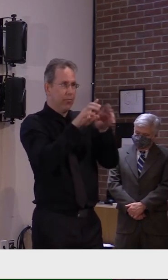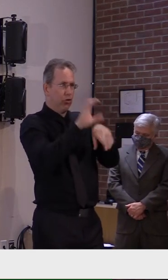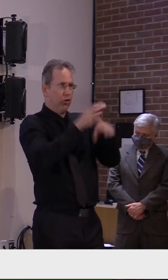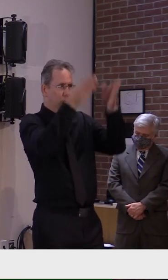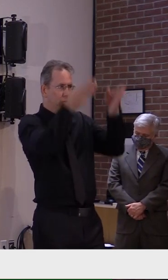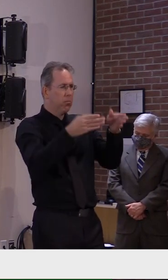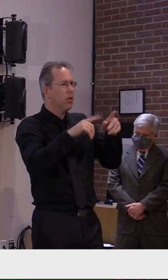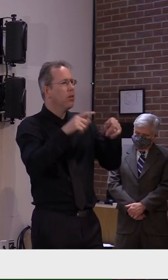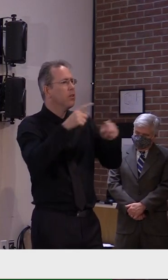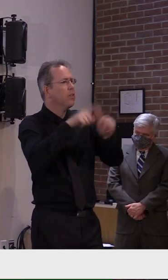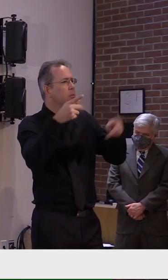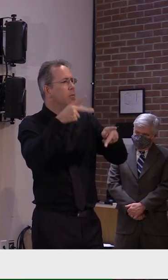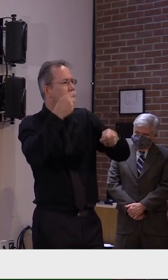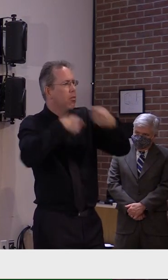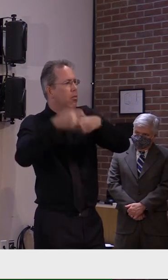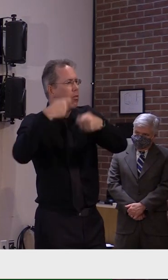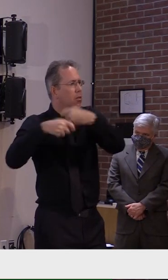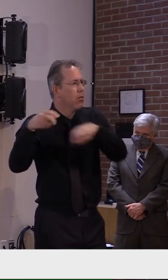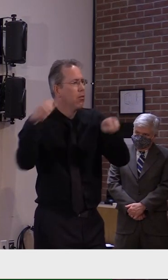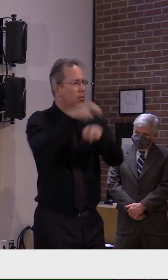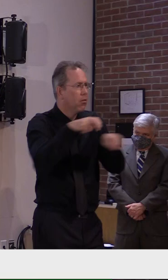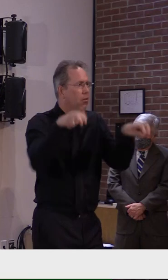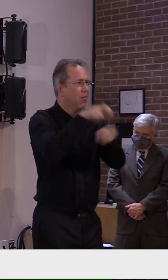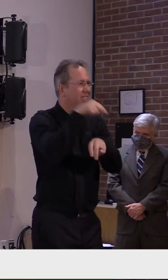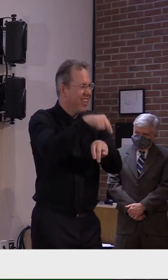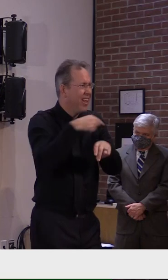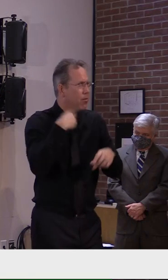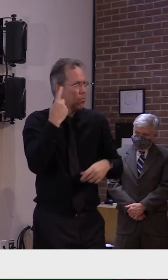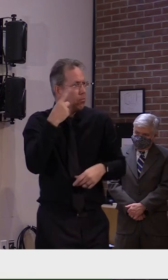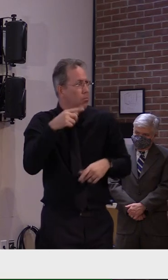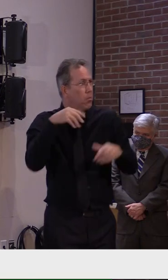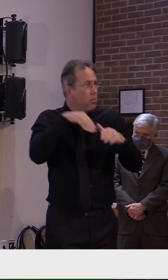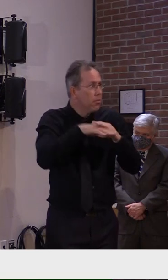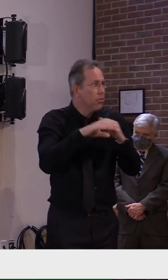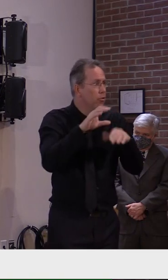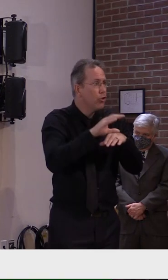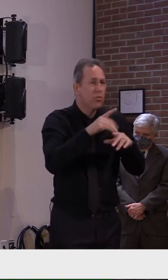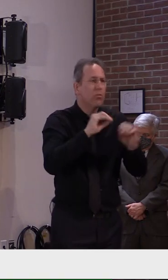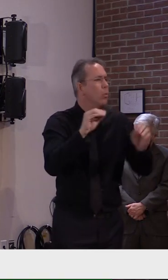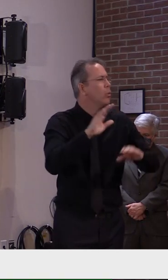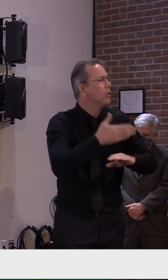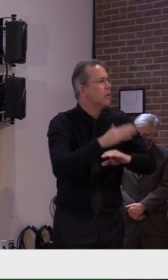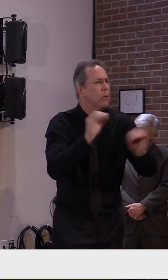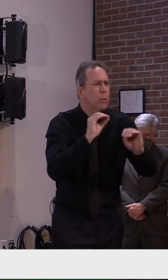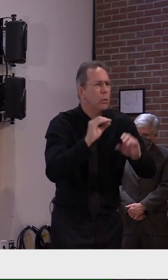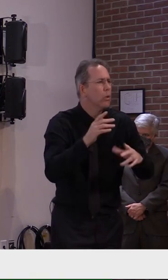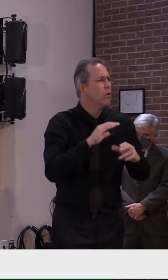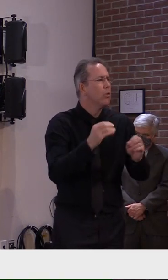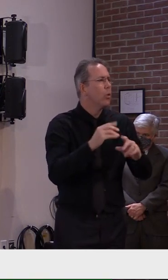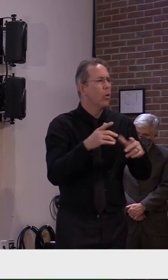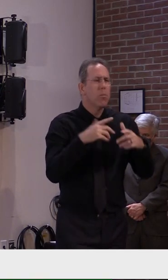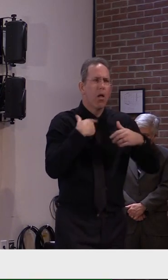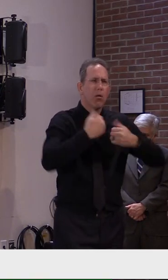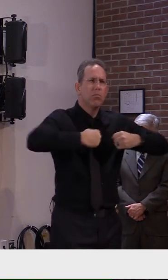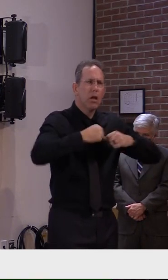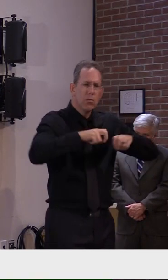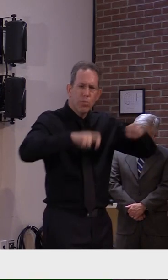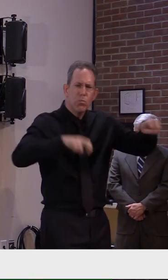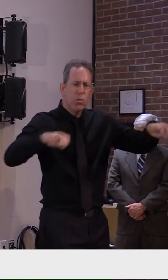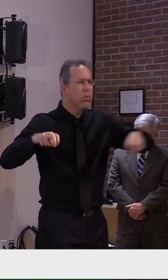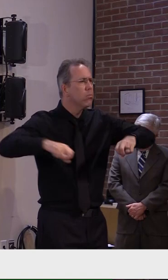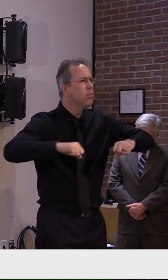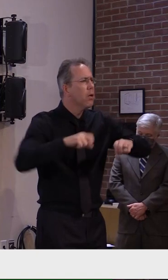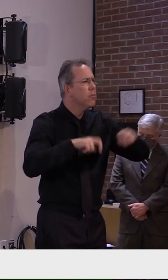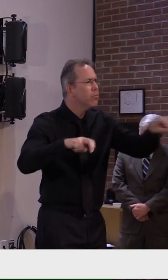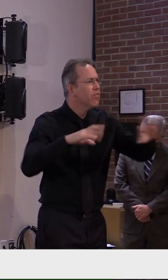So, so that should be all right then? As far as I know, yes. Um, we'd be happy to, to provide those